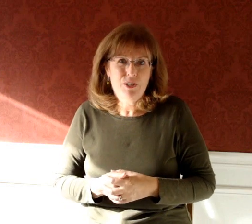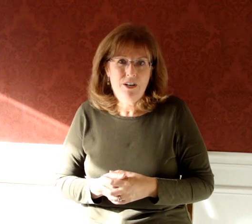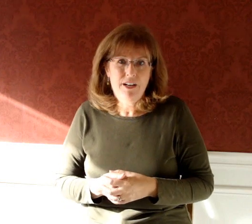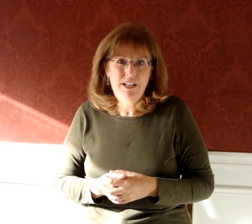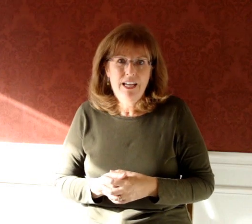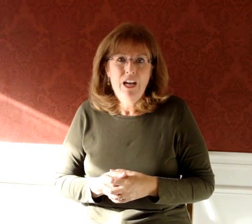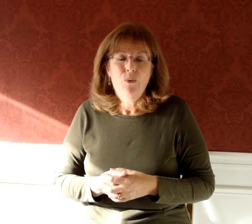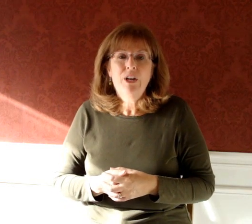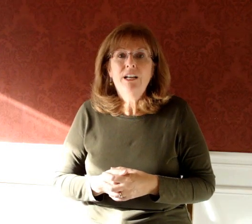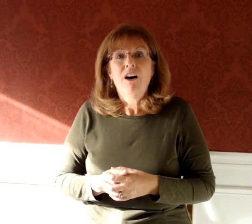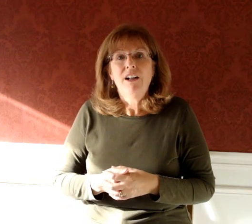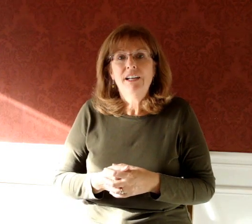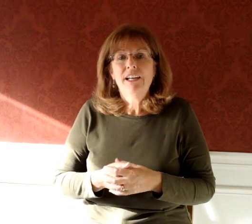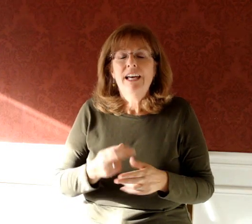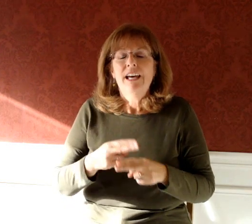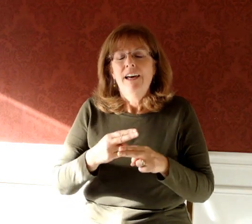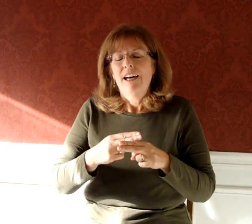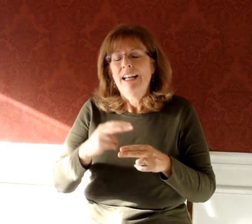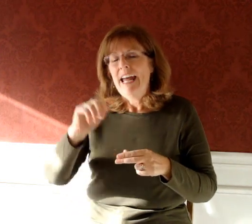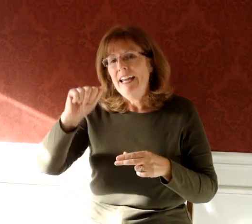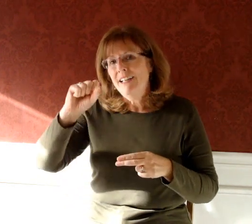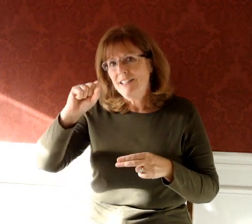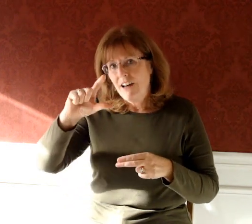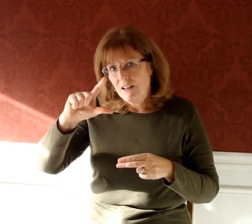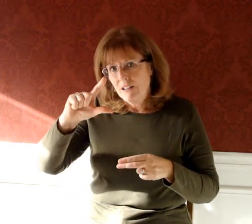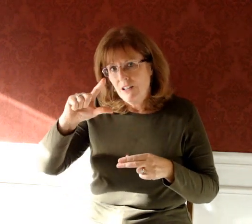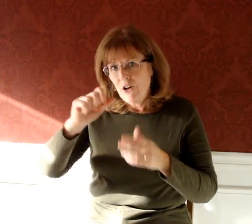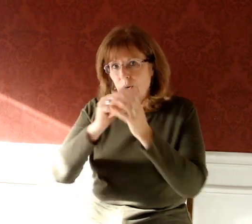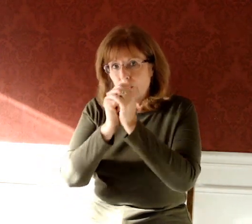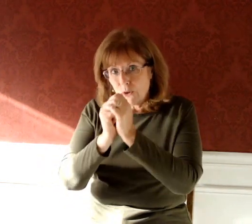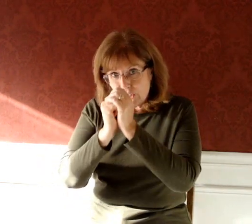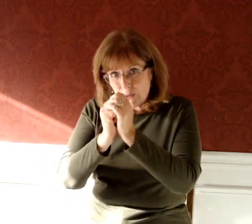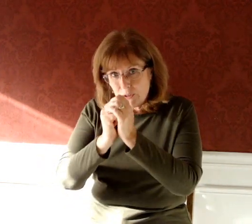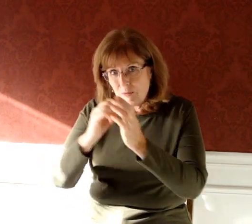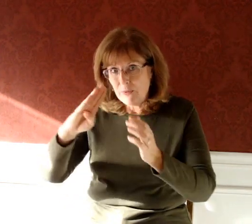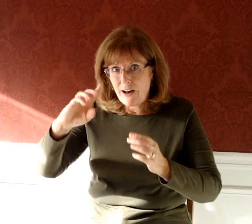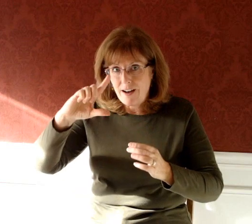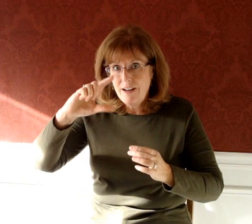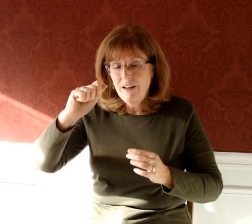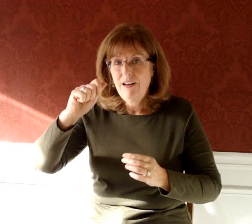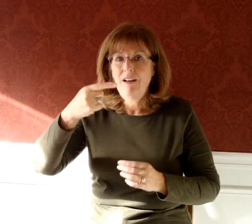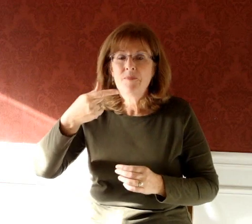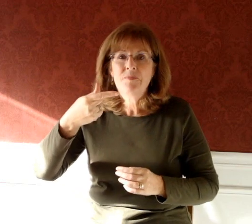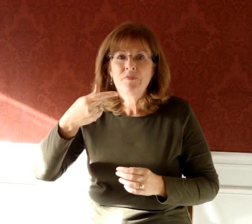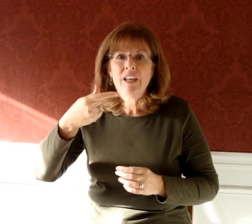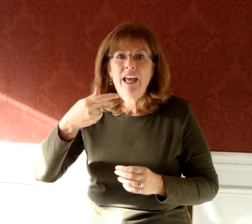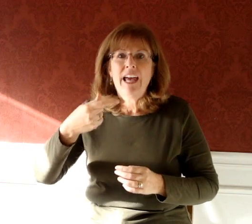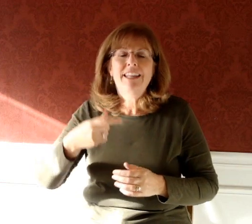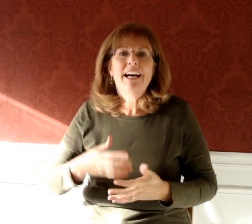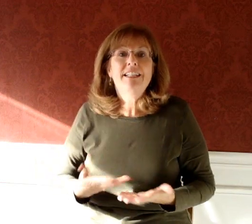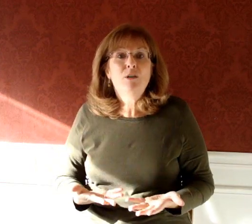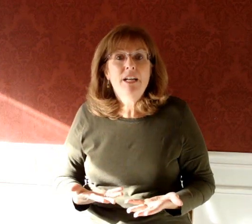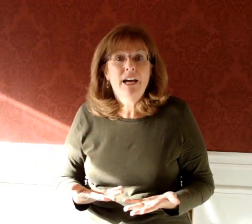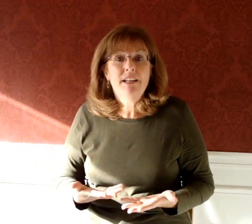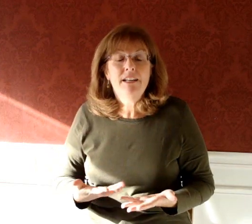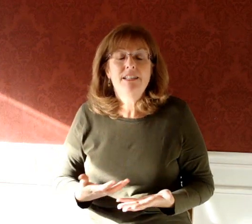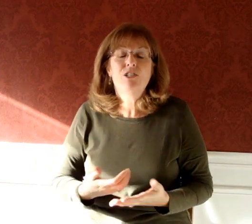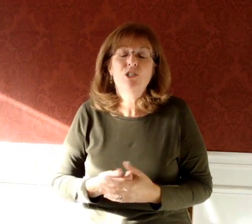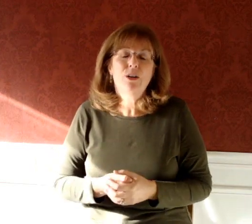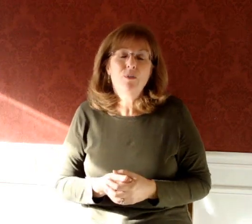we're starting. We're going to call it an ASL worship blog, and the idea behind it is to share